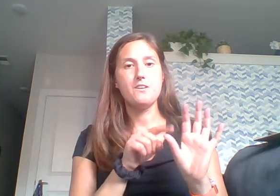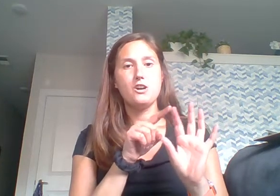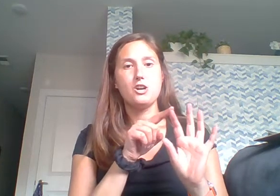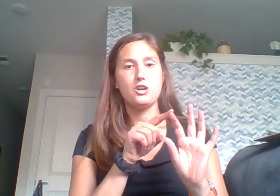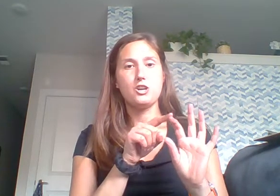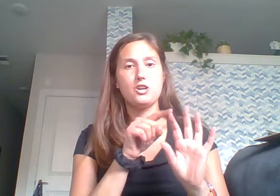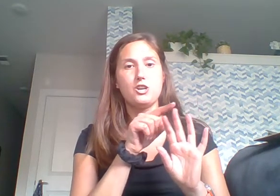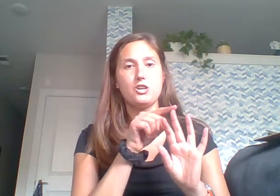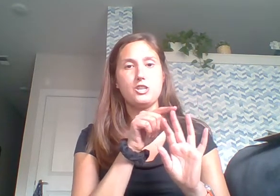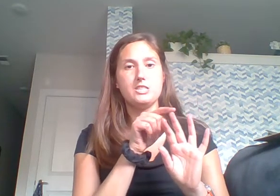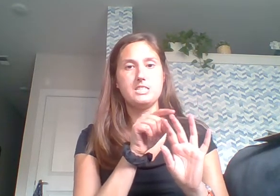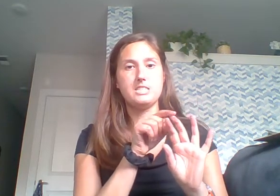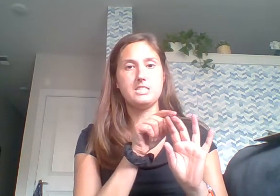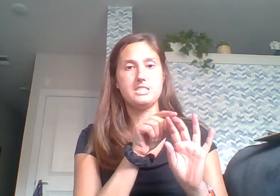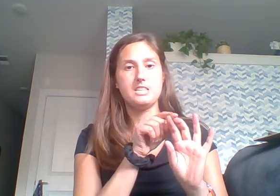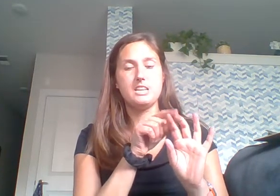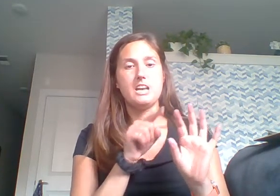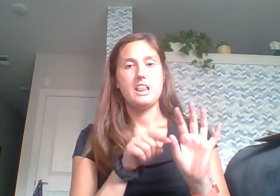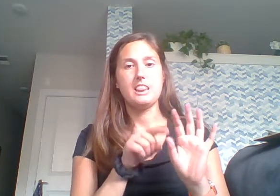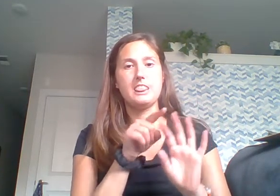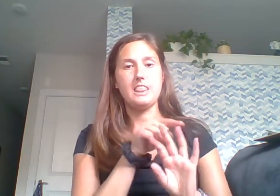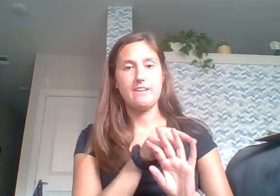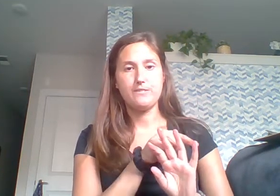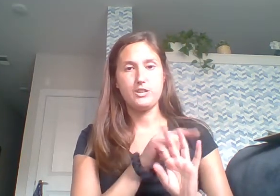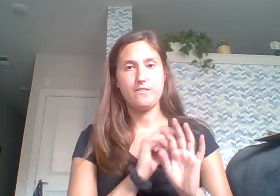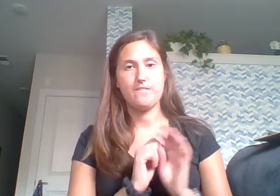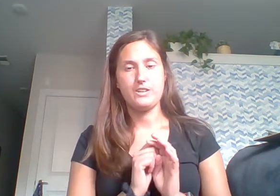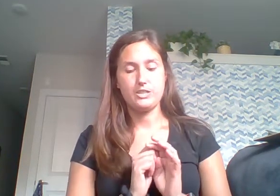-E-R-Z. Leftovers.